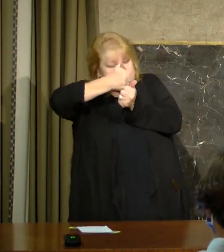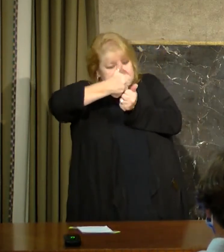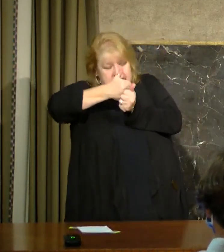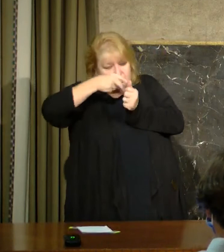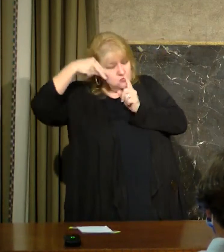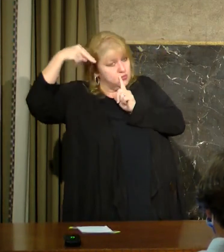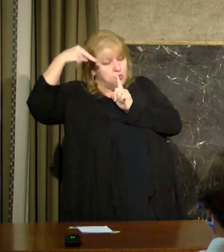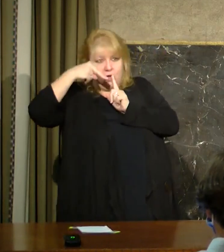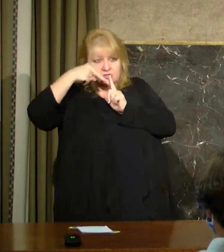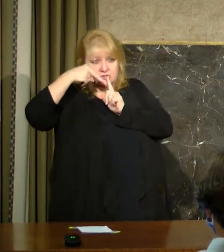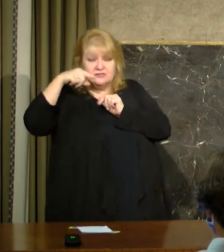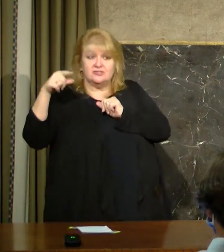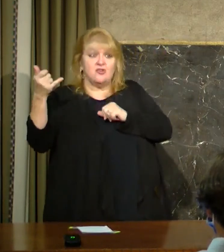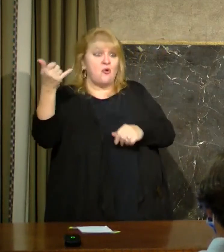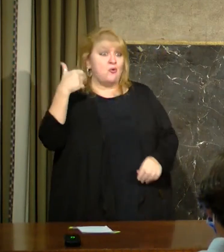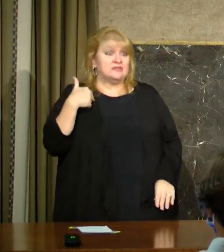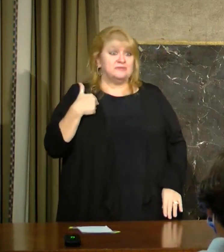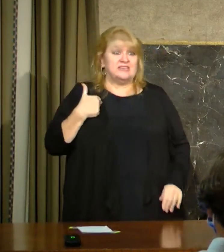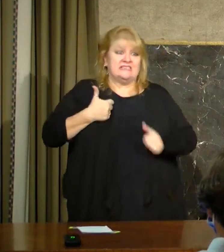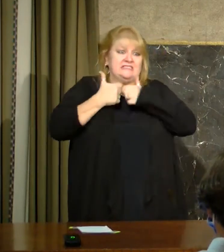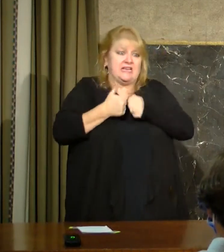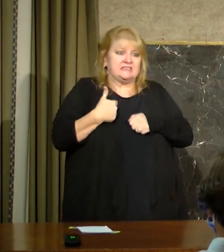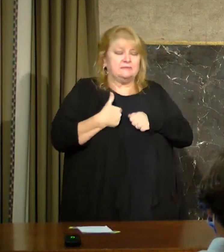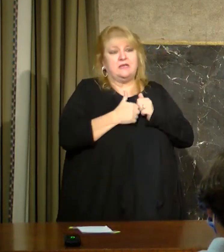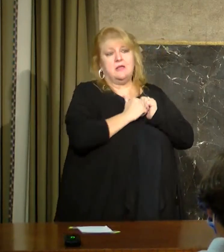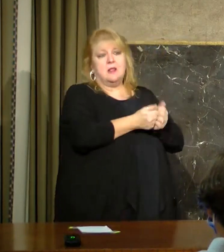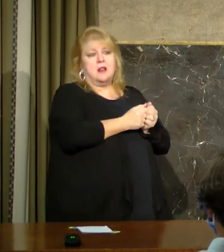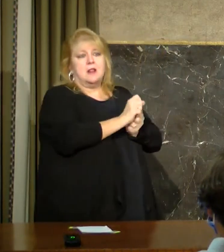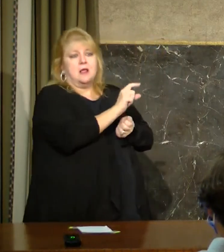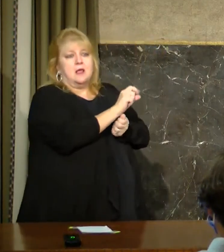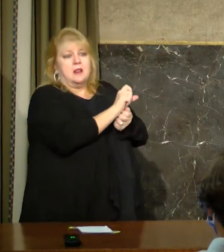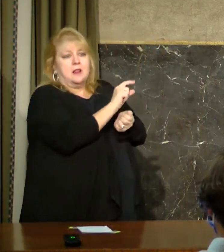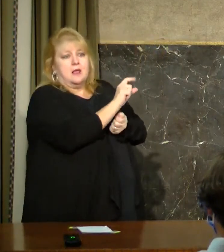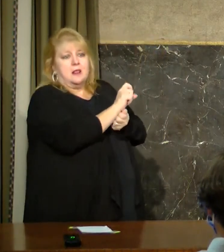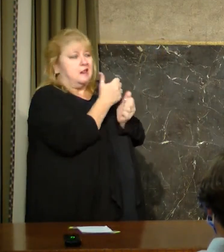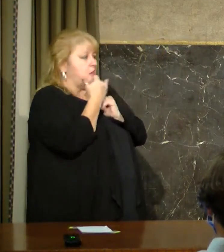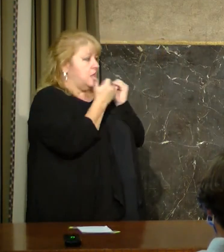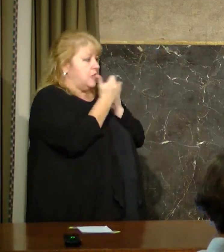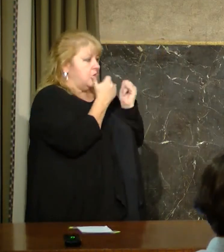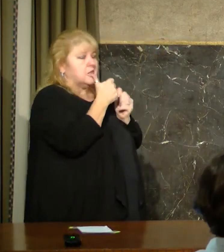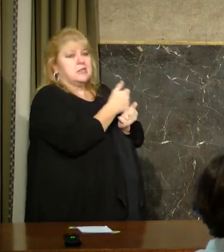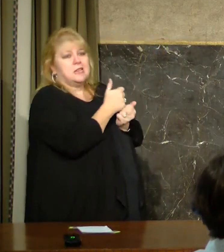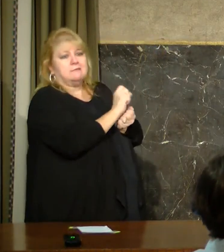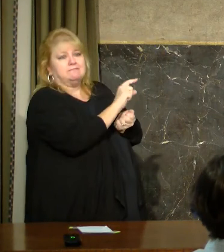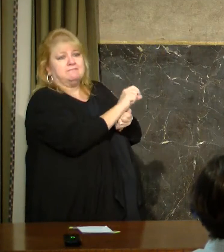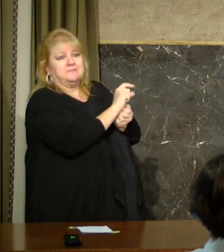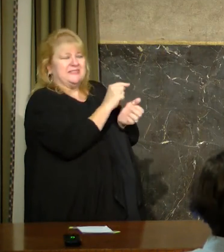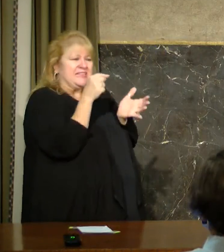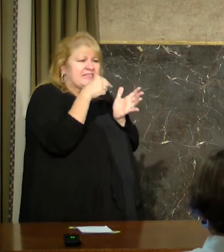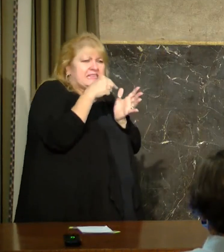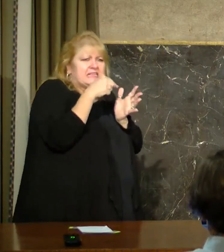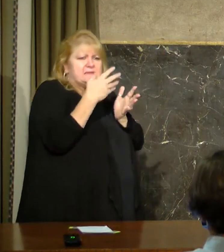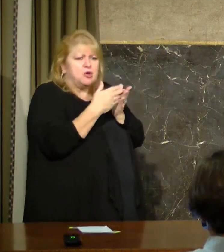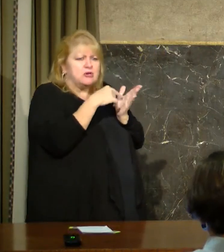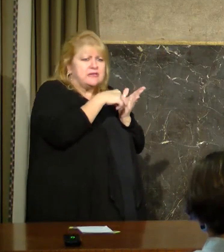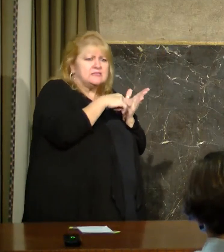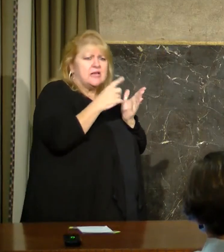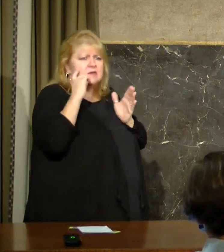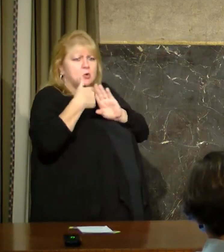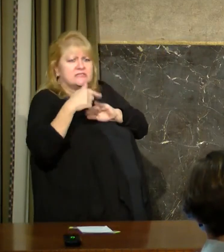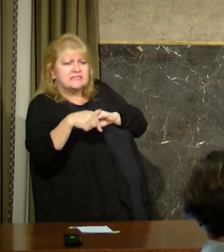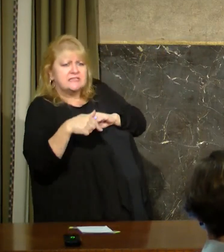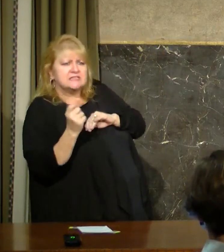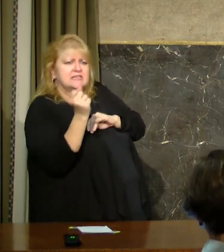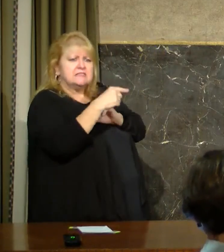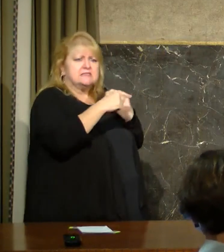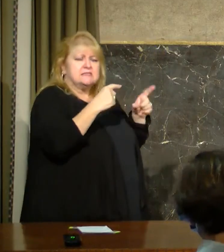And she calls me and texts me about 100 times a day about different parts of this, and she's working with her team.